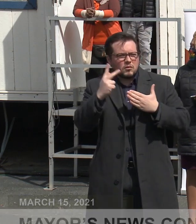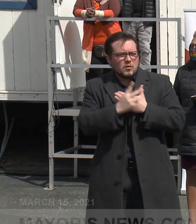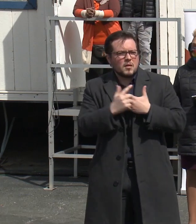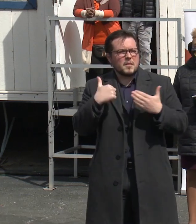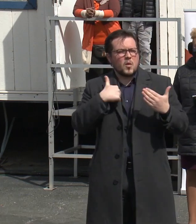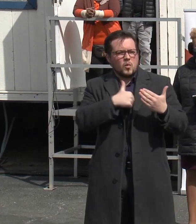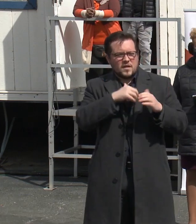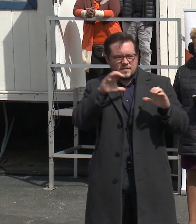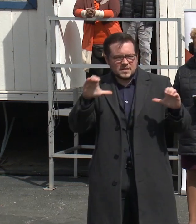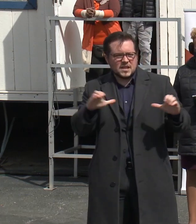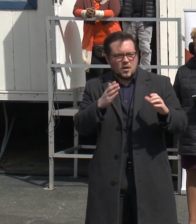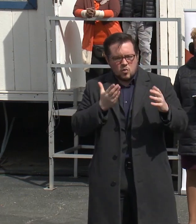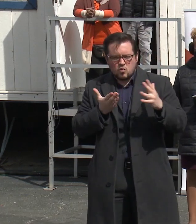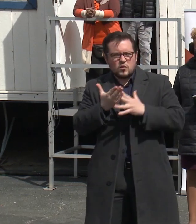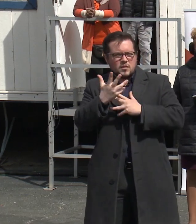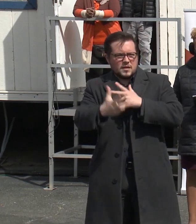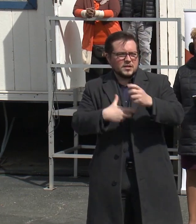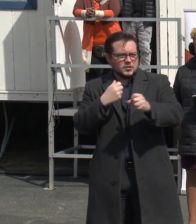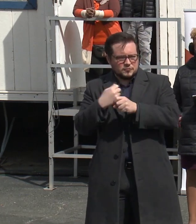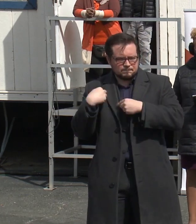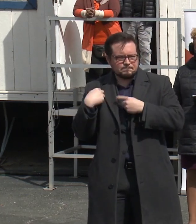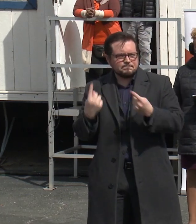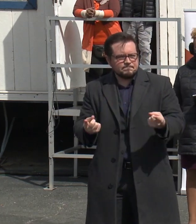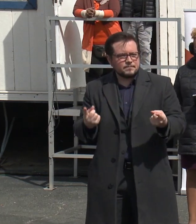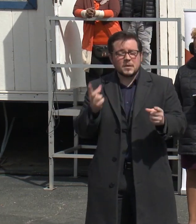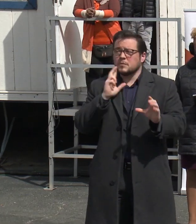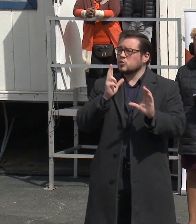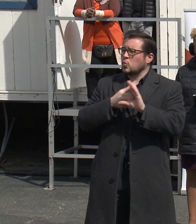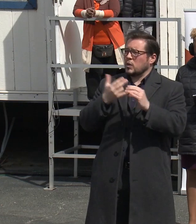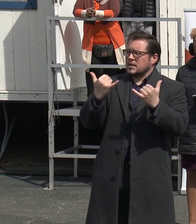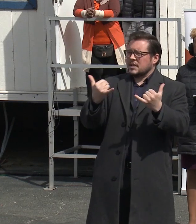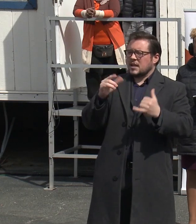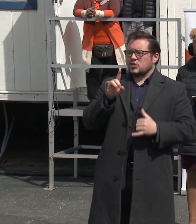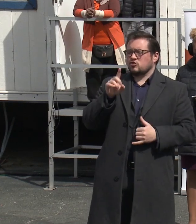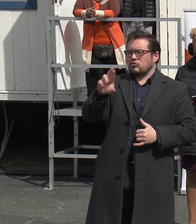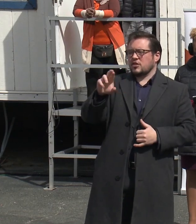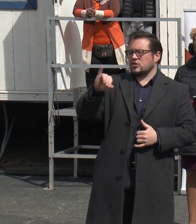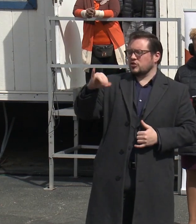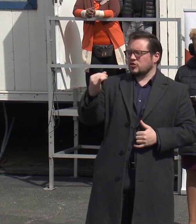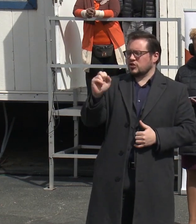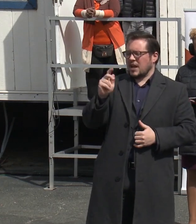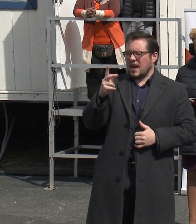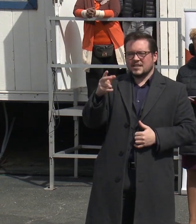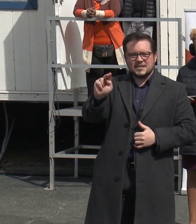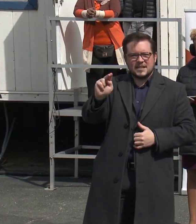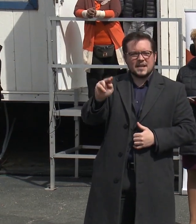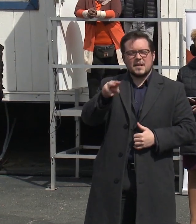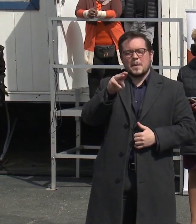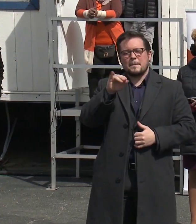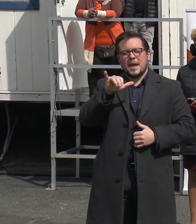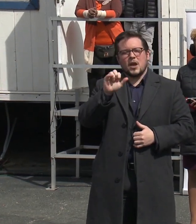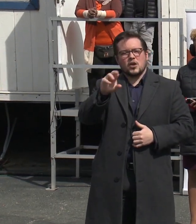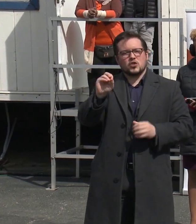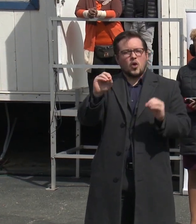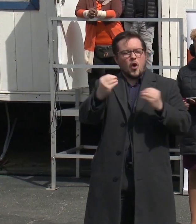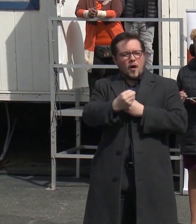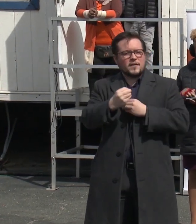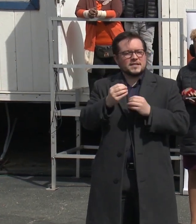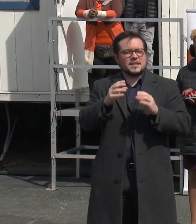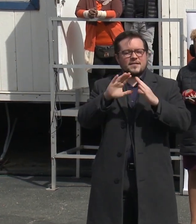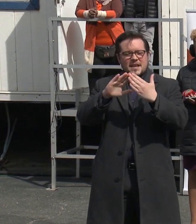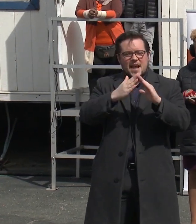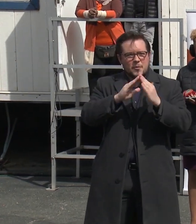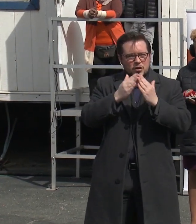interrupters have done throughout the years. I am joined today by Director Jackson of the Mayor's Office of Neighborhood Safety Engagement,